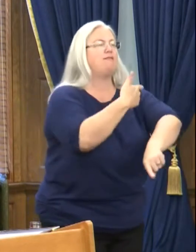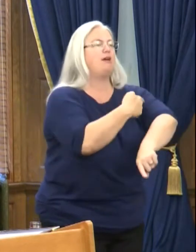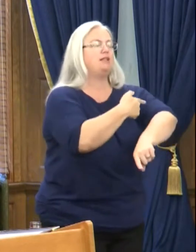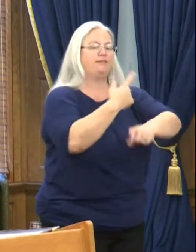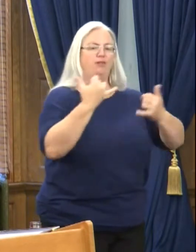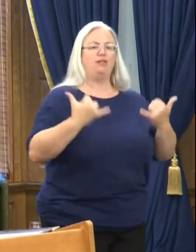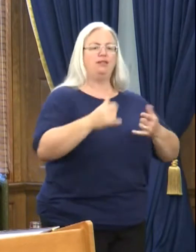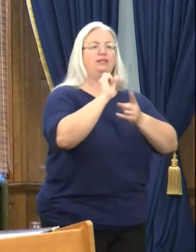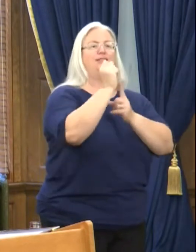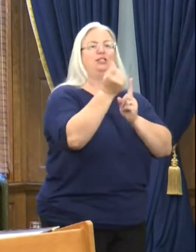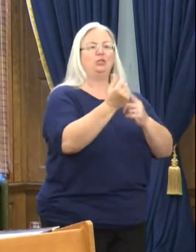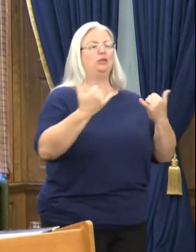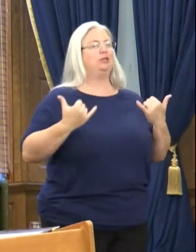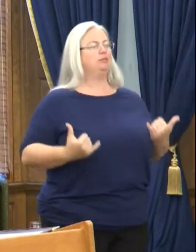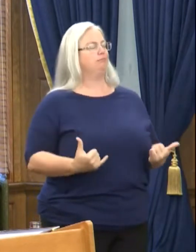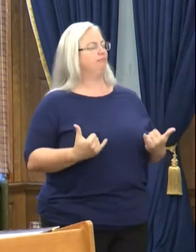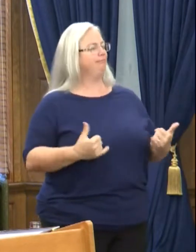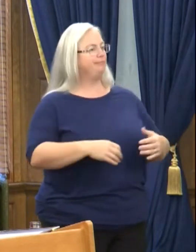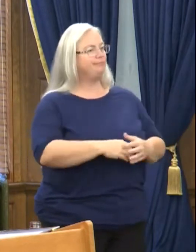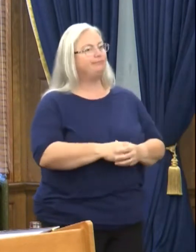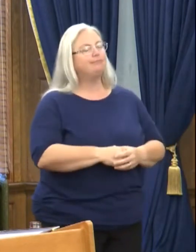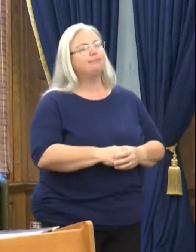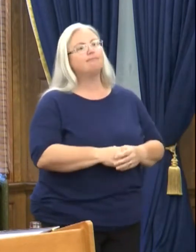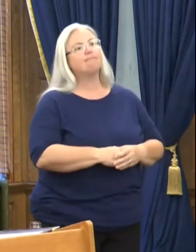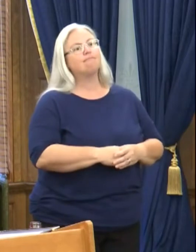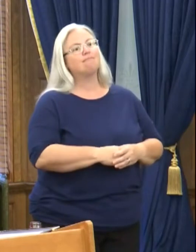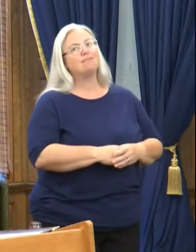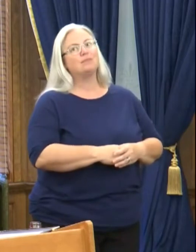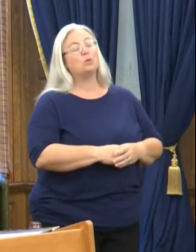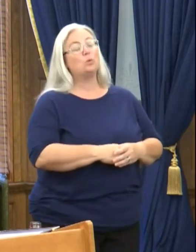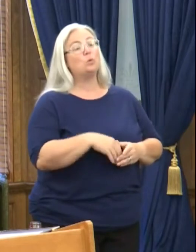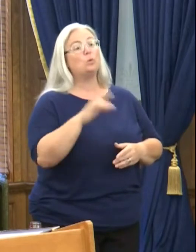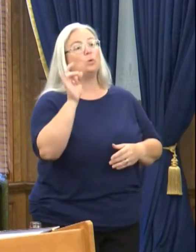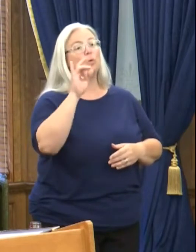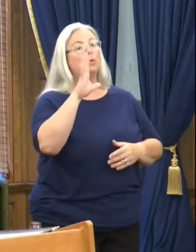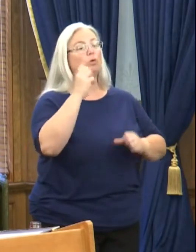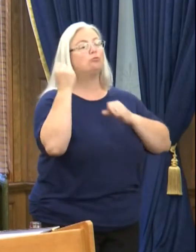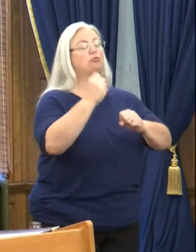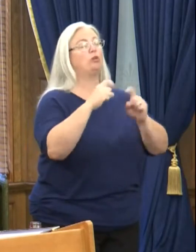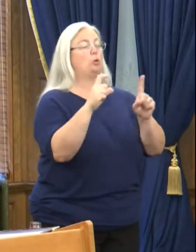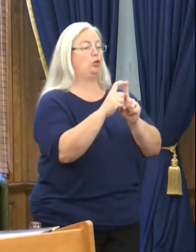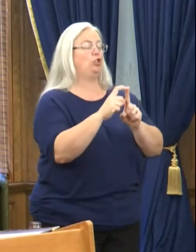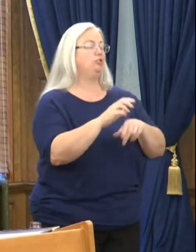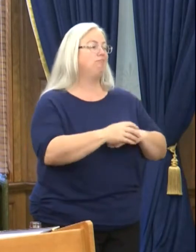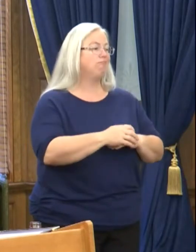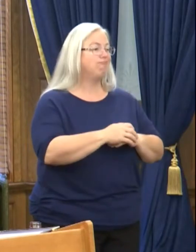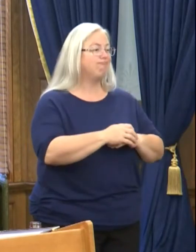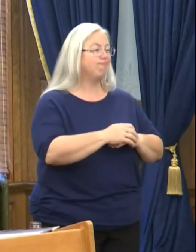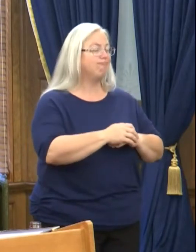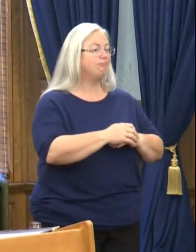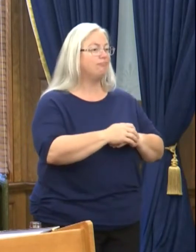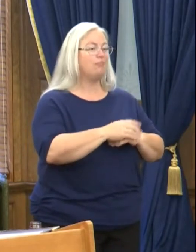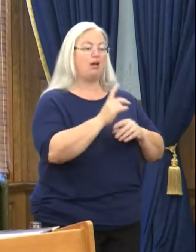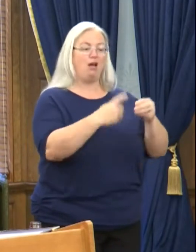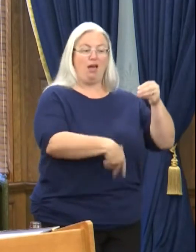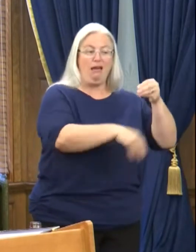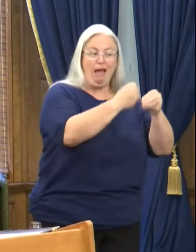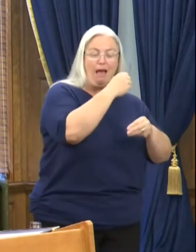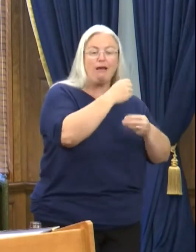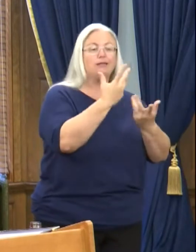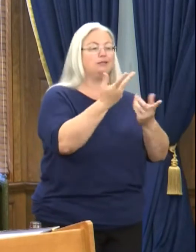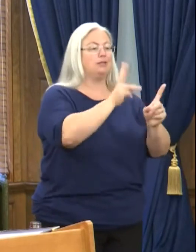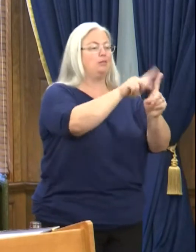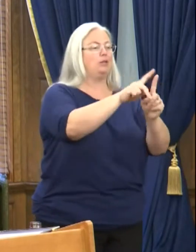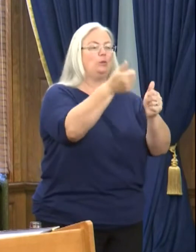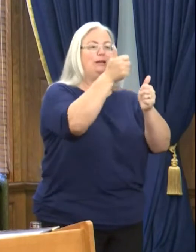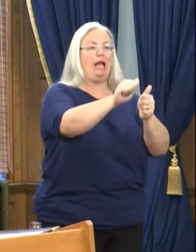we now find ourselves in. Those are pretty strong words. But I would add that this extends to any